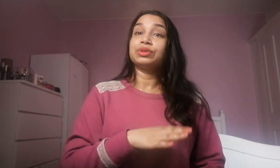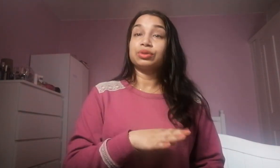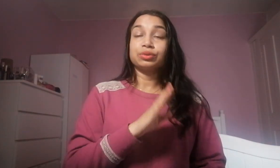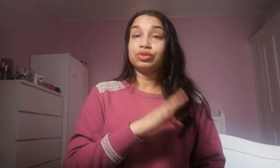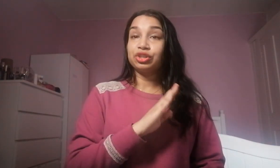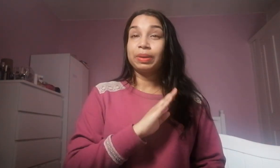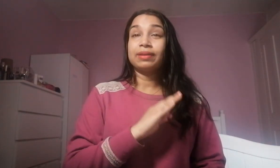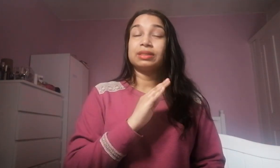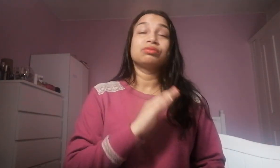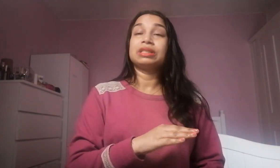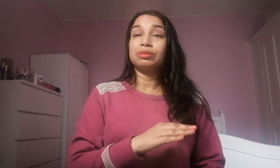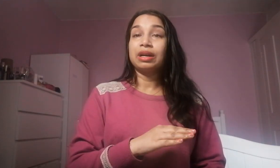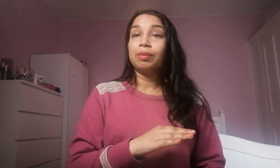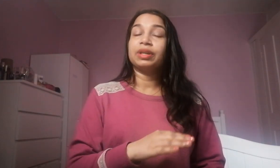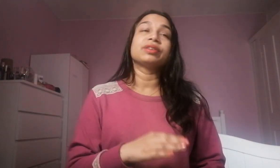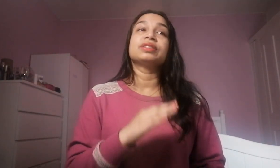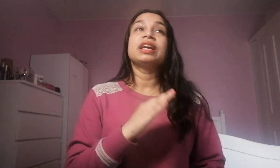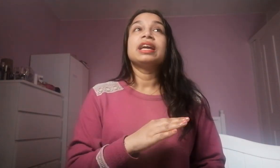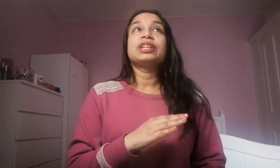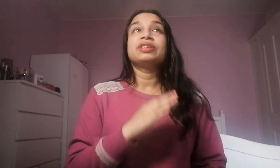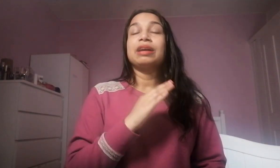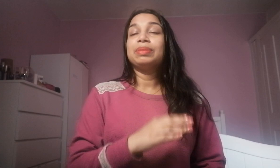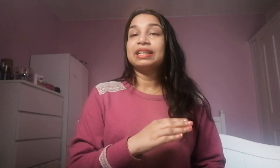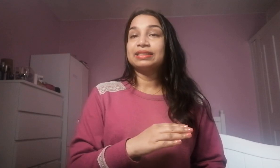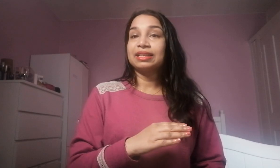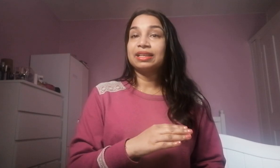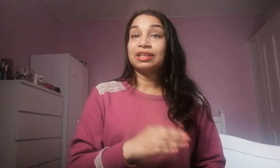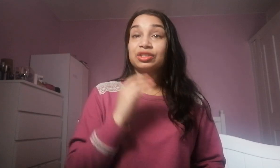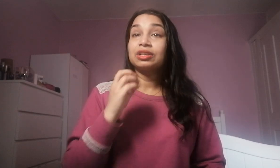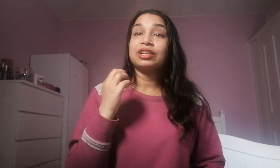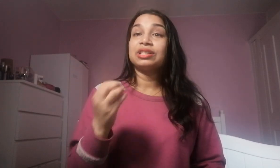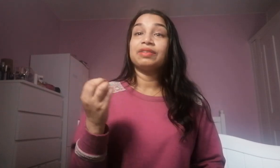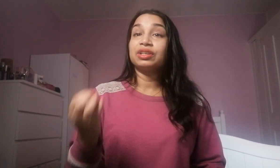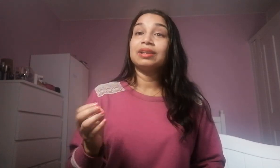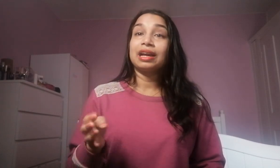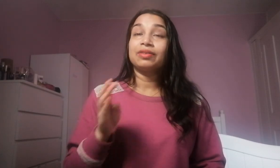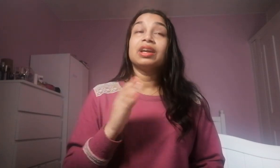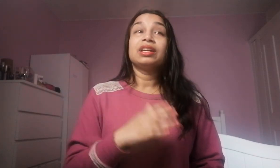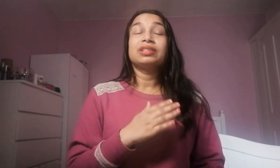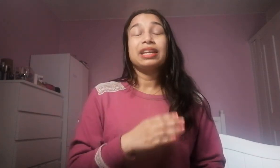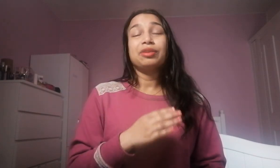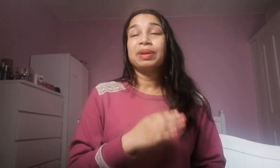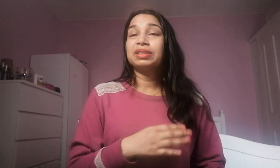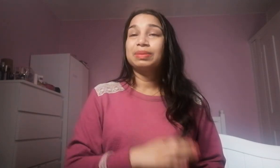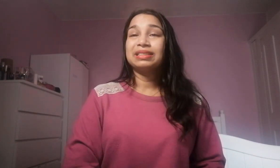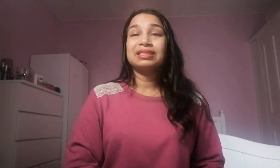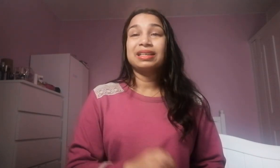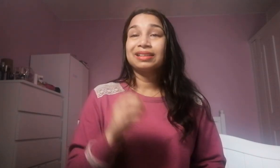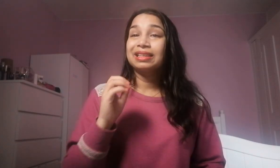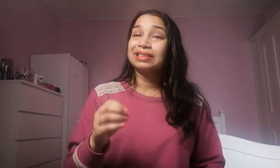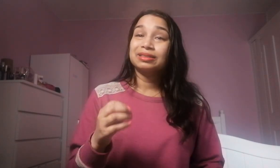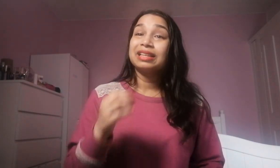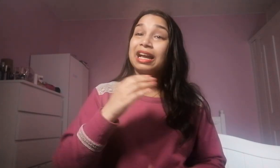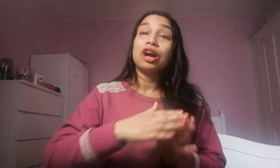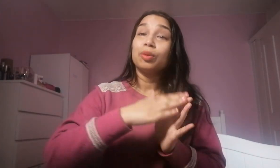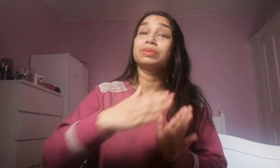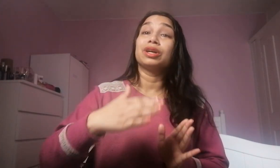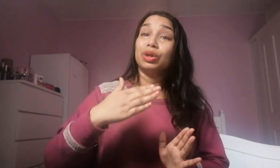also treat your parents really well because to get blessing to actually have a good life to get your parents blessings like that that helps a